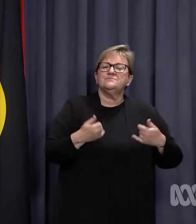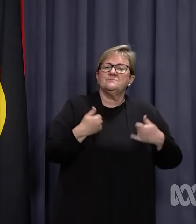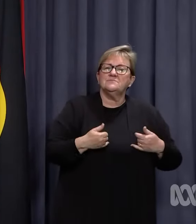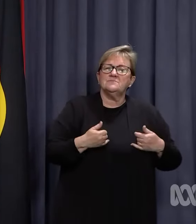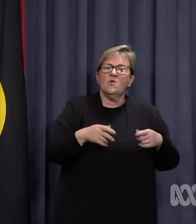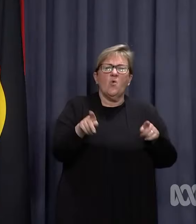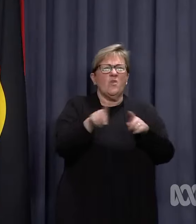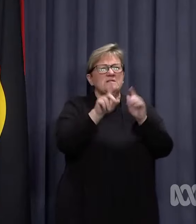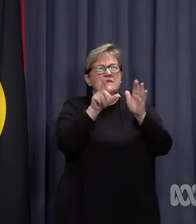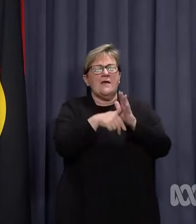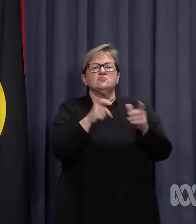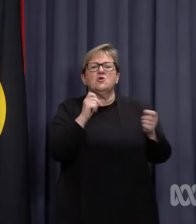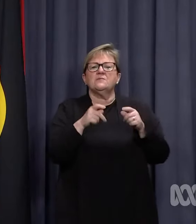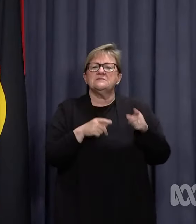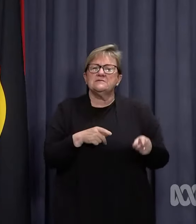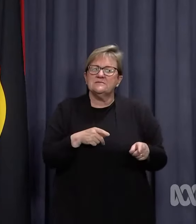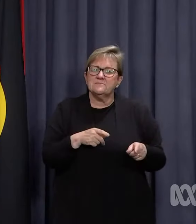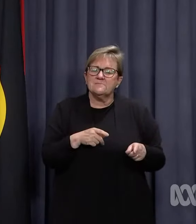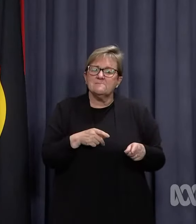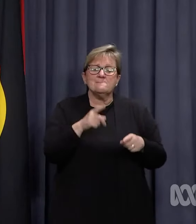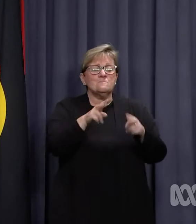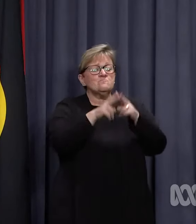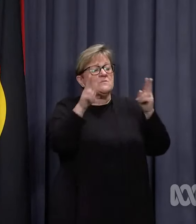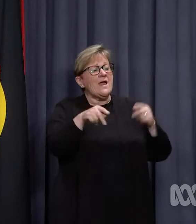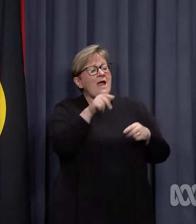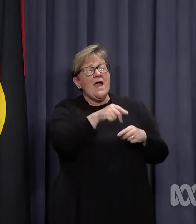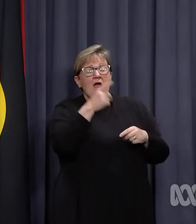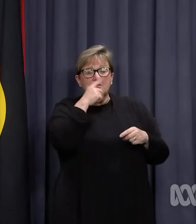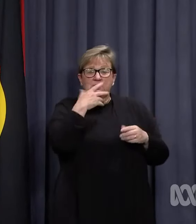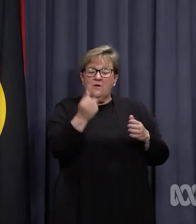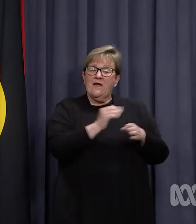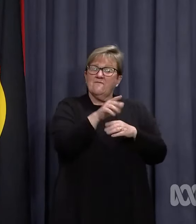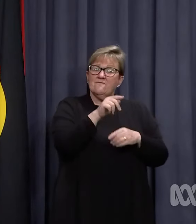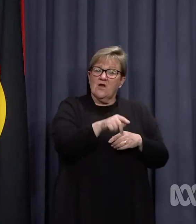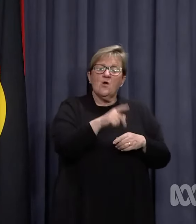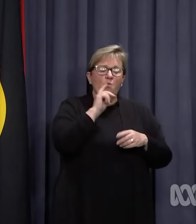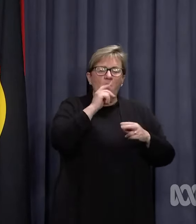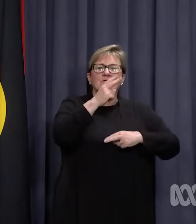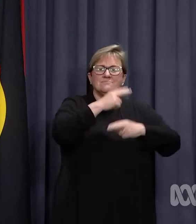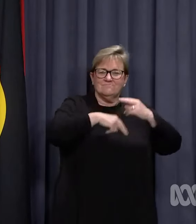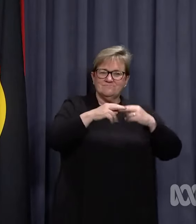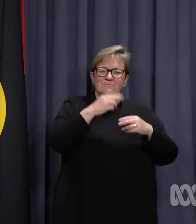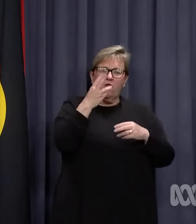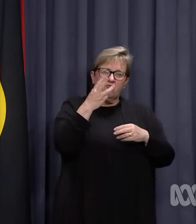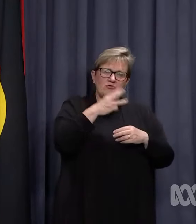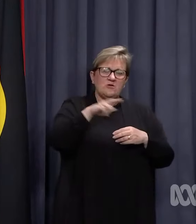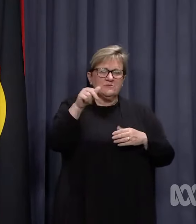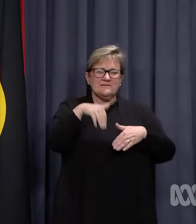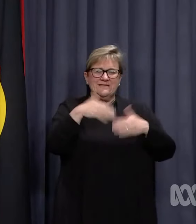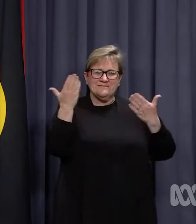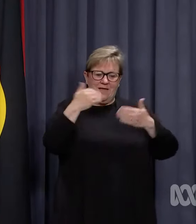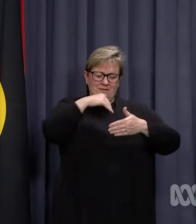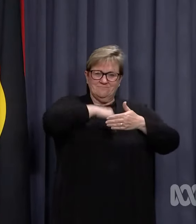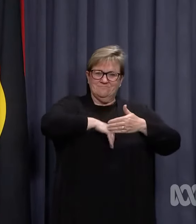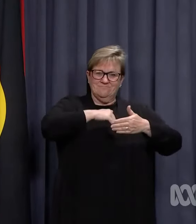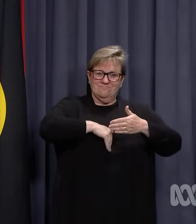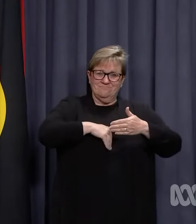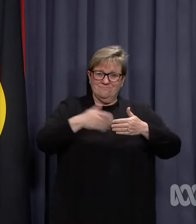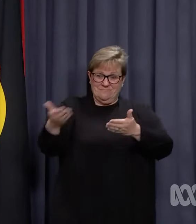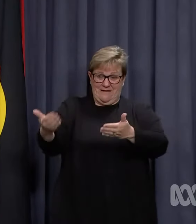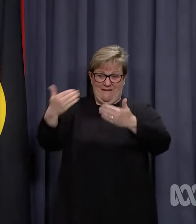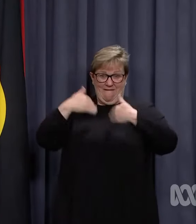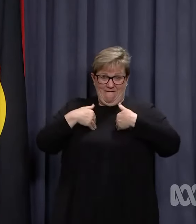at the time of testing. And that a household contact is most likely to develop the disease in the first three to six days after exposure.